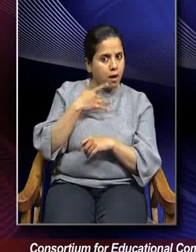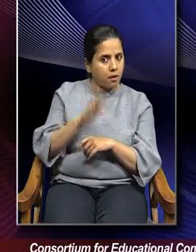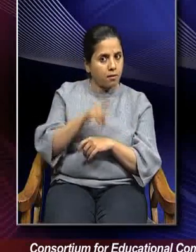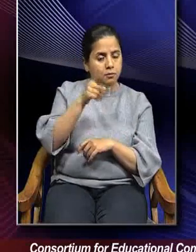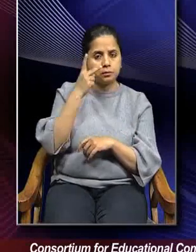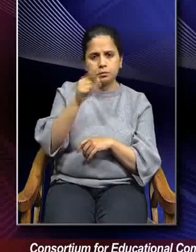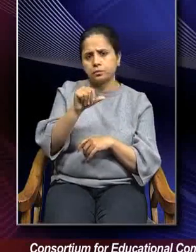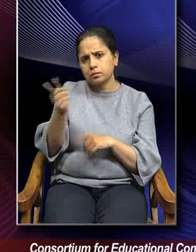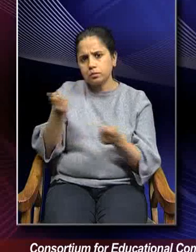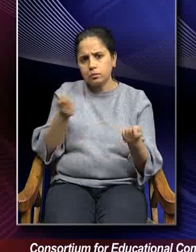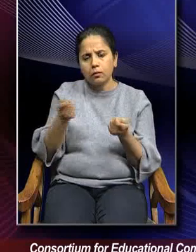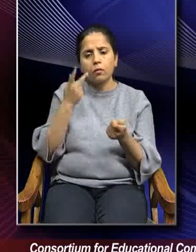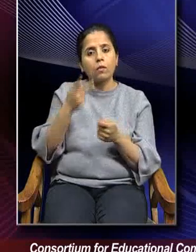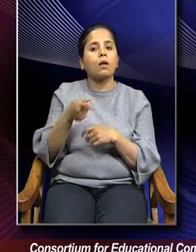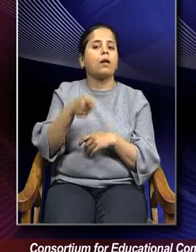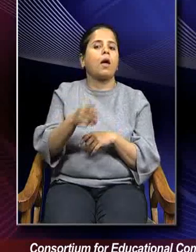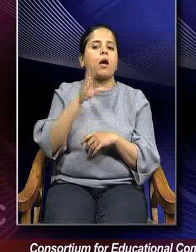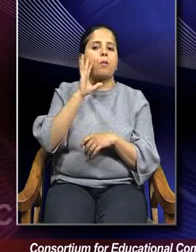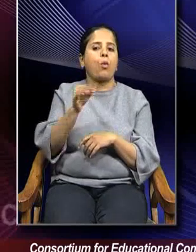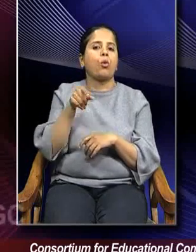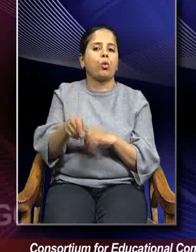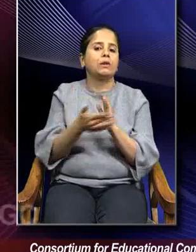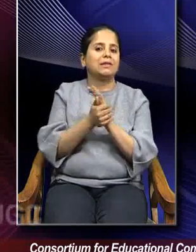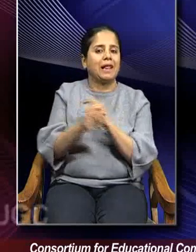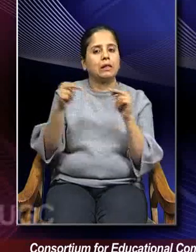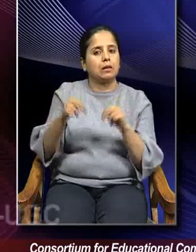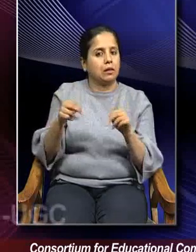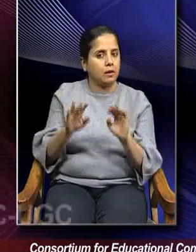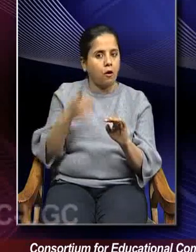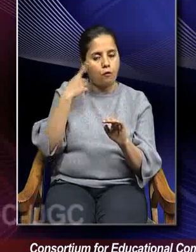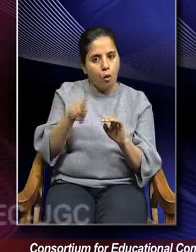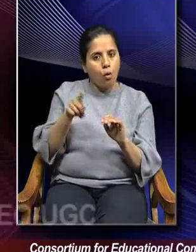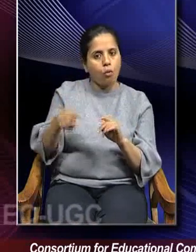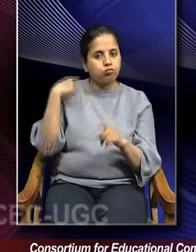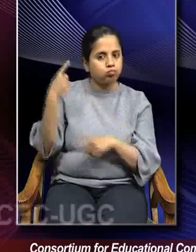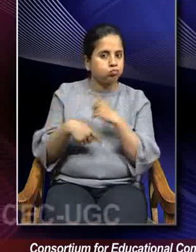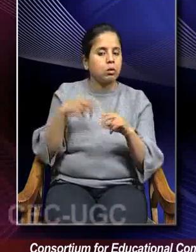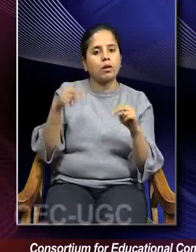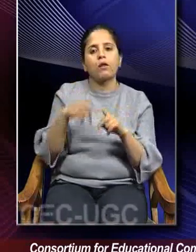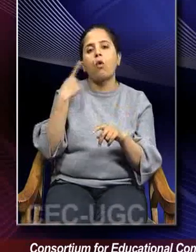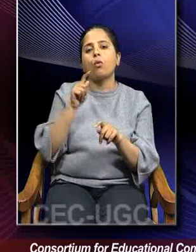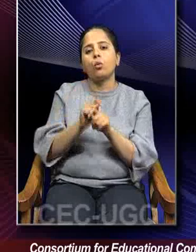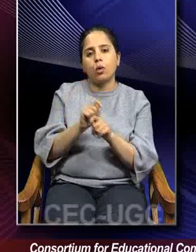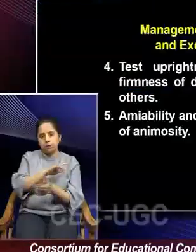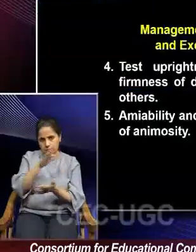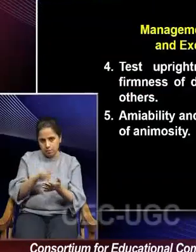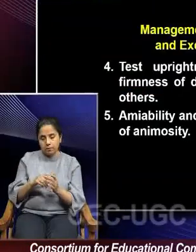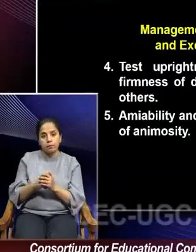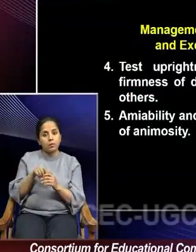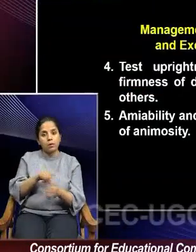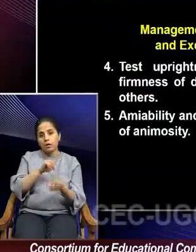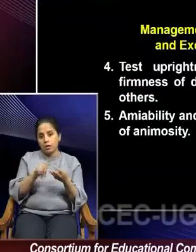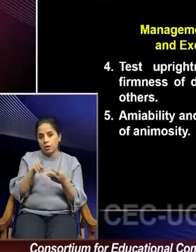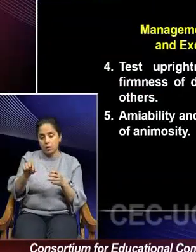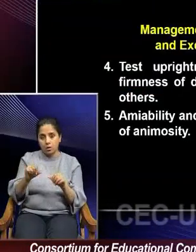with others? That is another competency which is needed to perform day-to-day operations. The next one is amiability